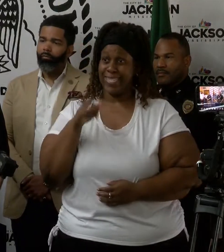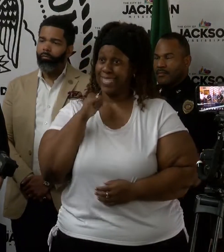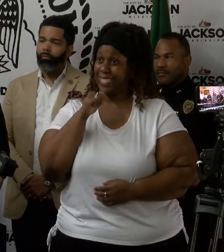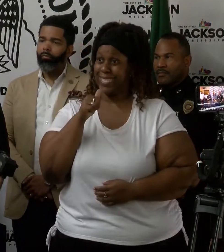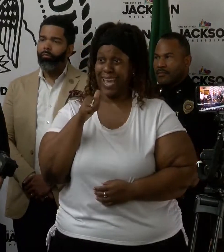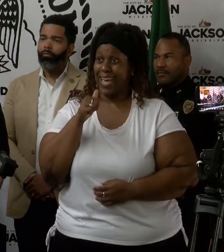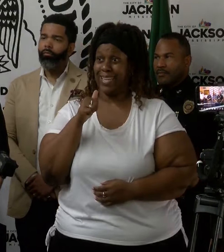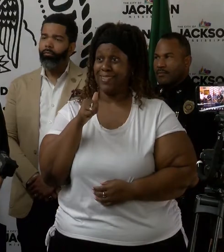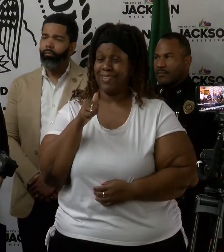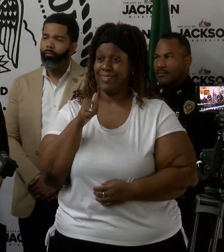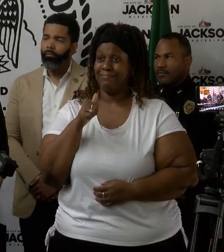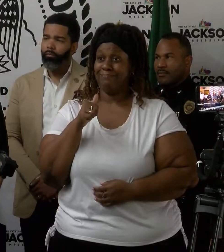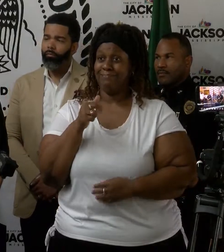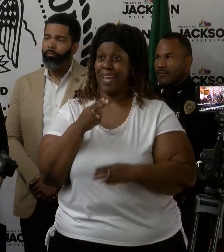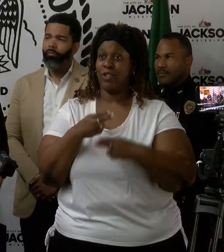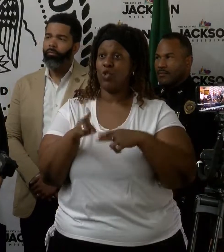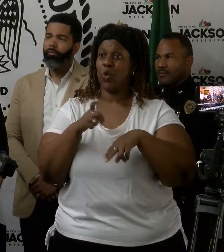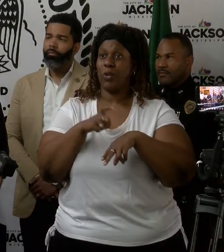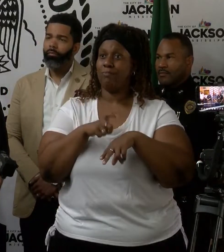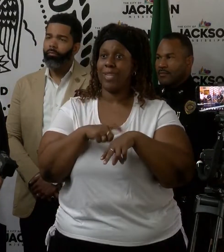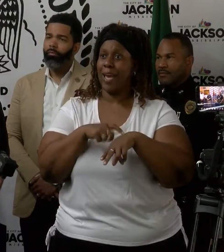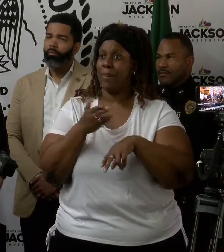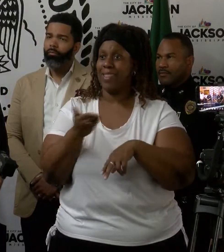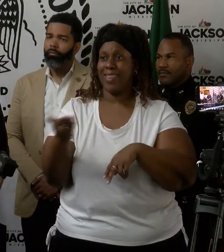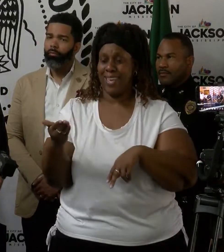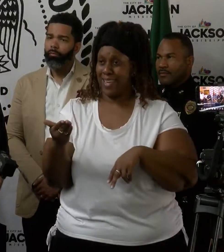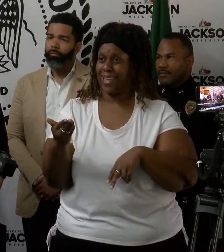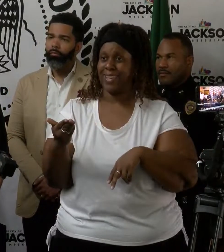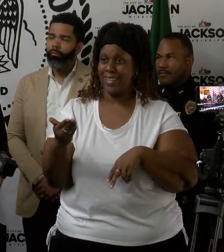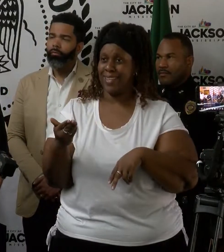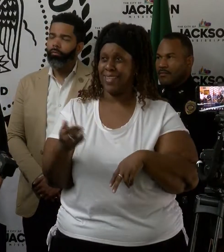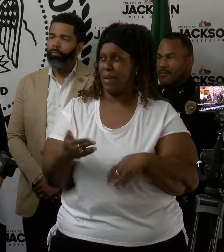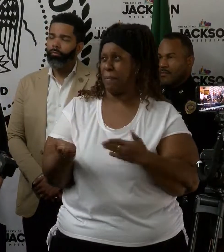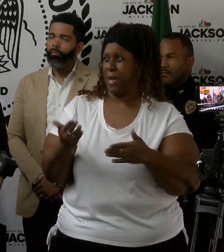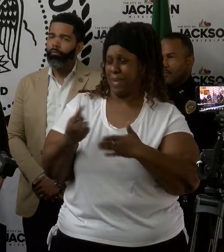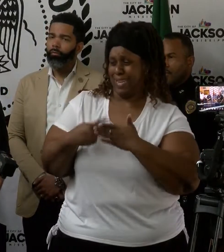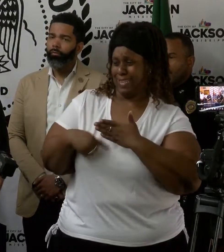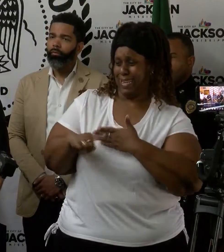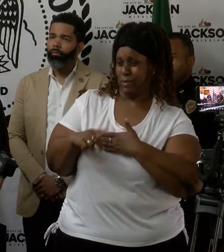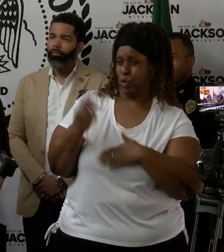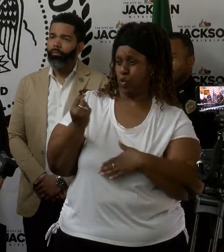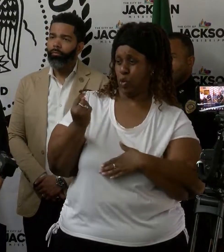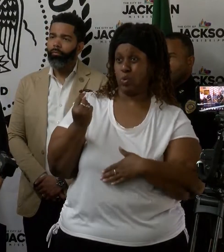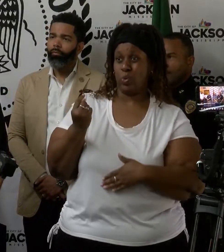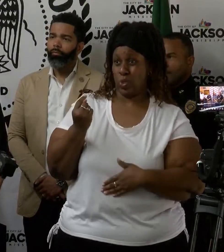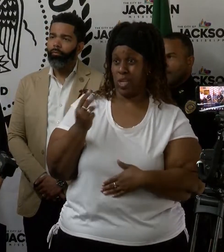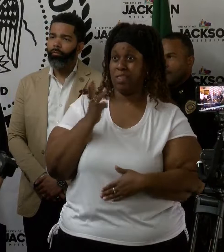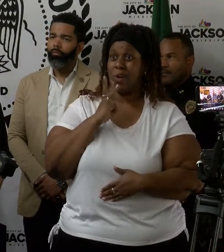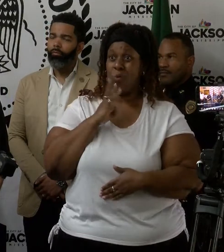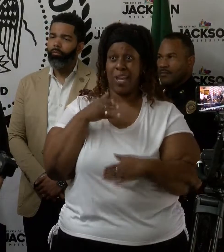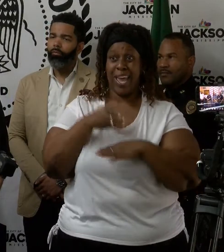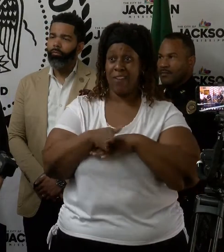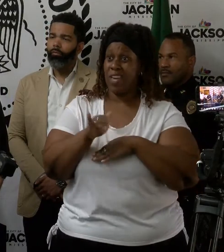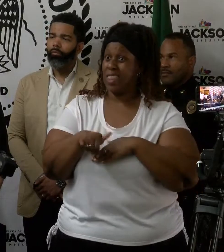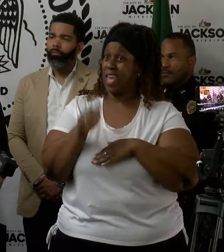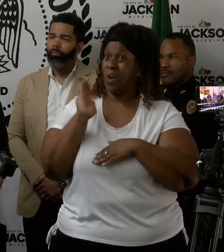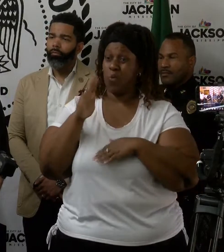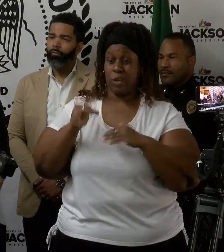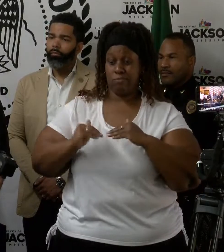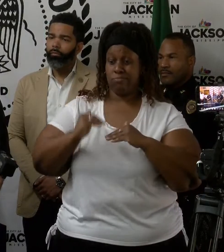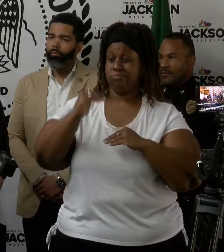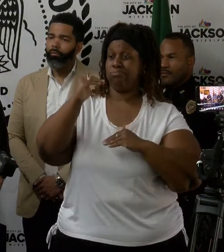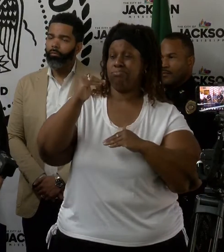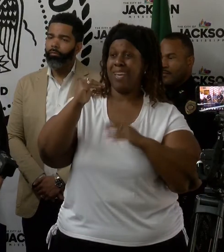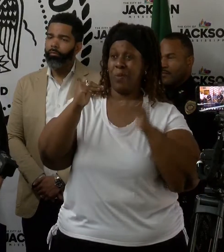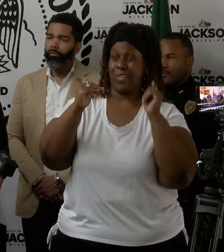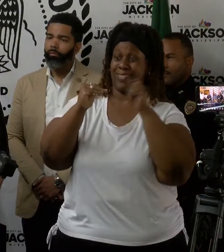event. We're not going to even crest until, say, Tuesday morning here. The water after that will stay high for a